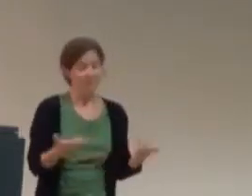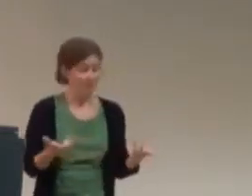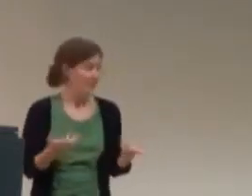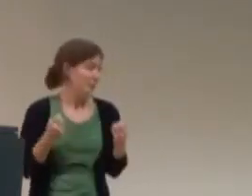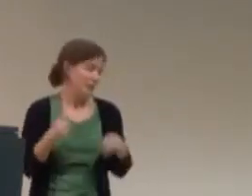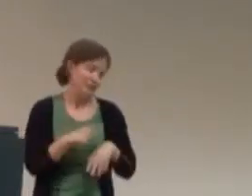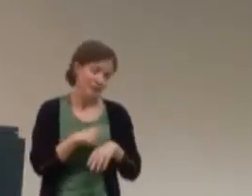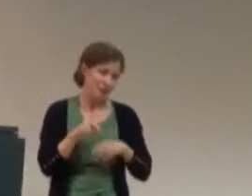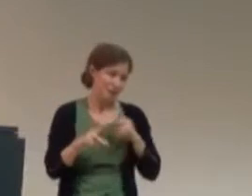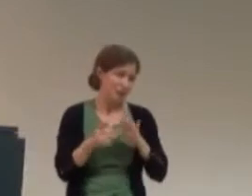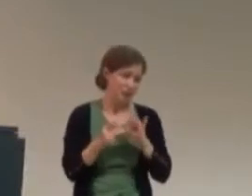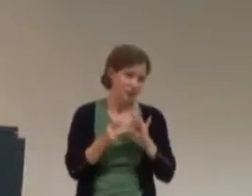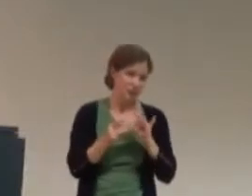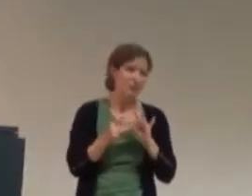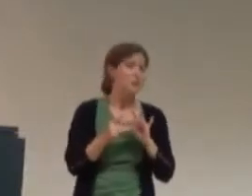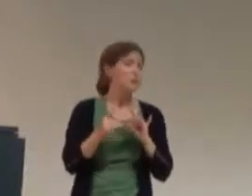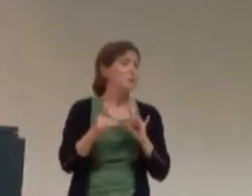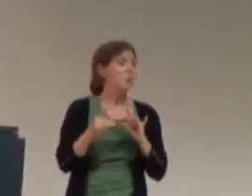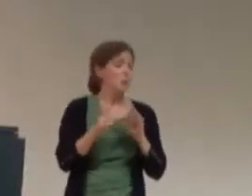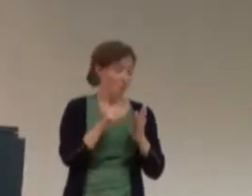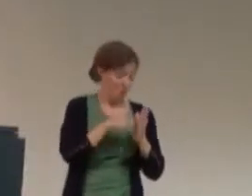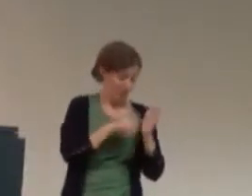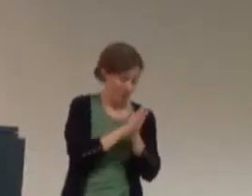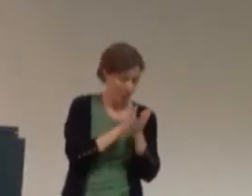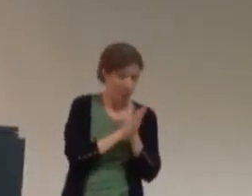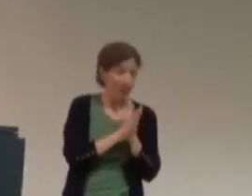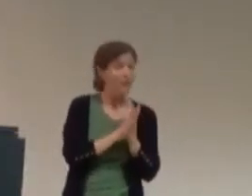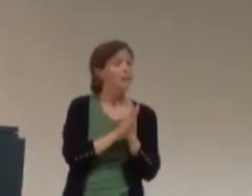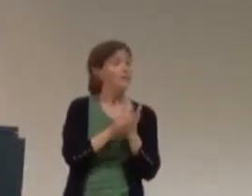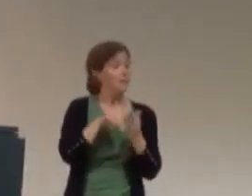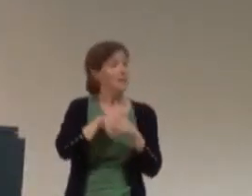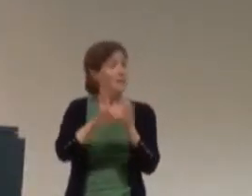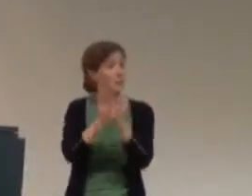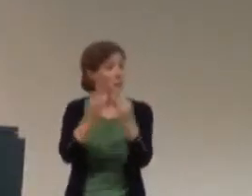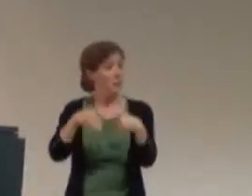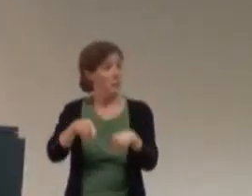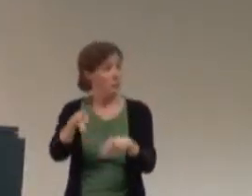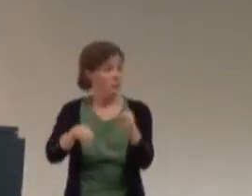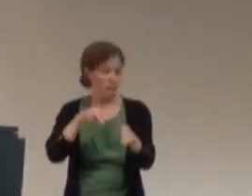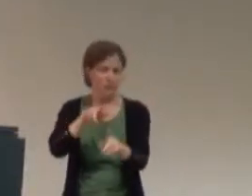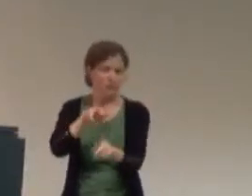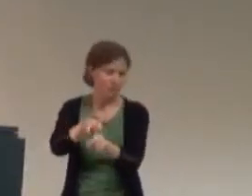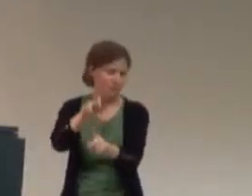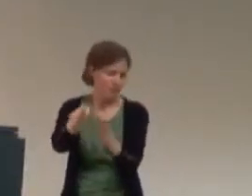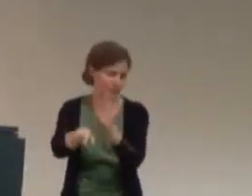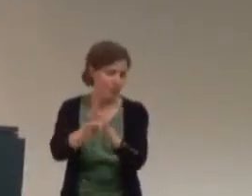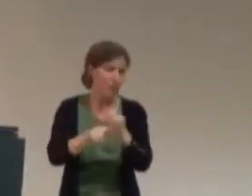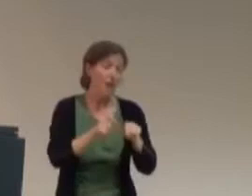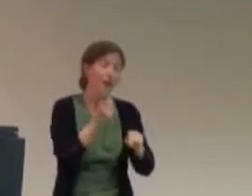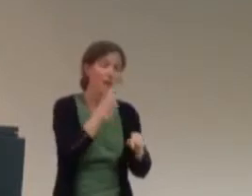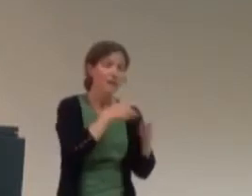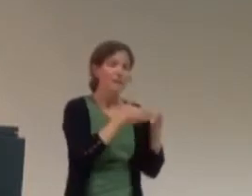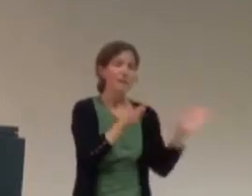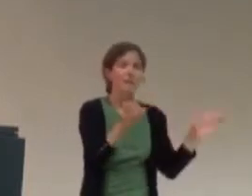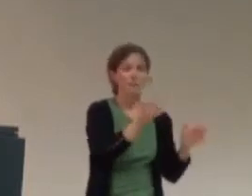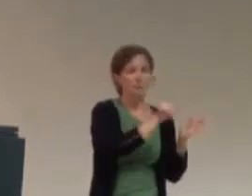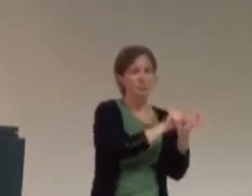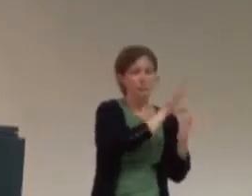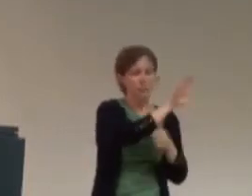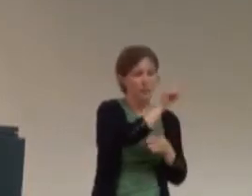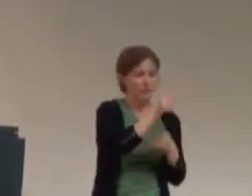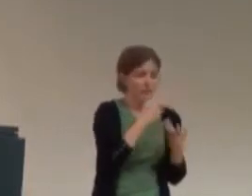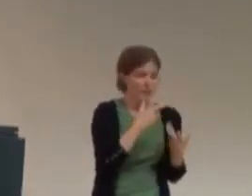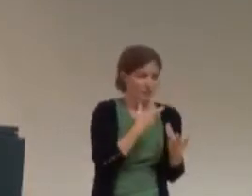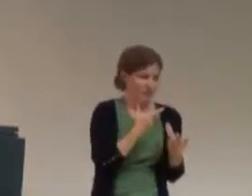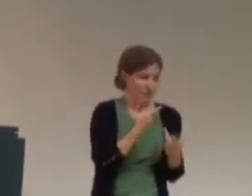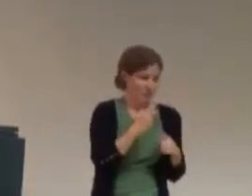I've written the books so that people will find it there. Um, of course the disadvantage is that, um, publishing, mainstream publishing is not accessible to very